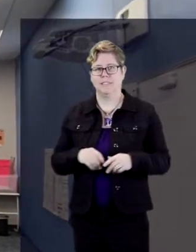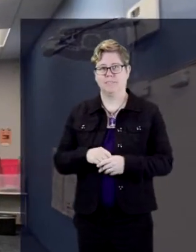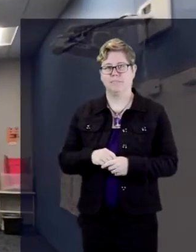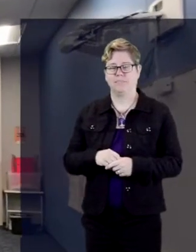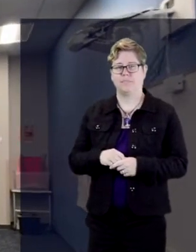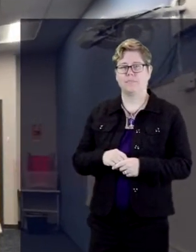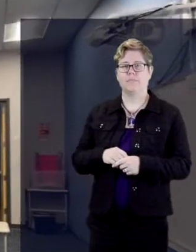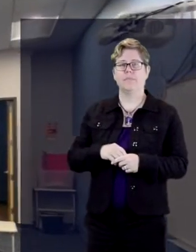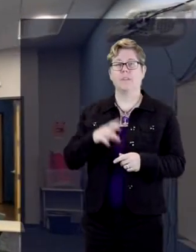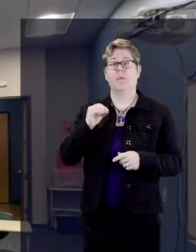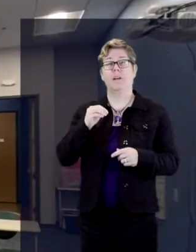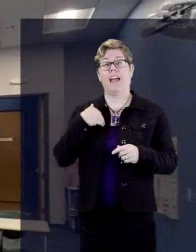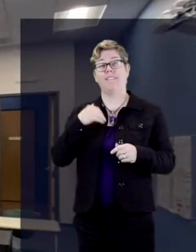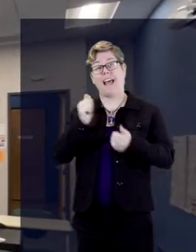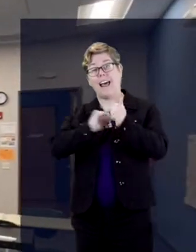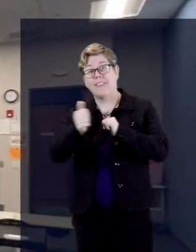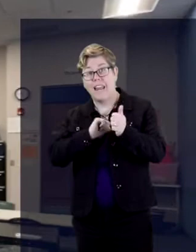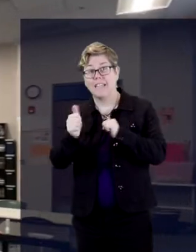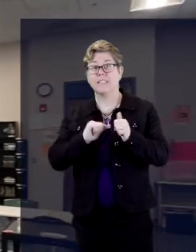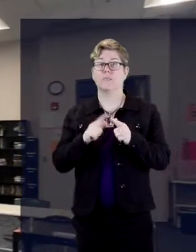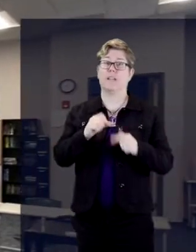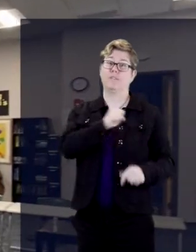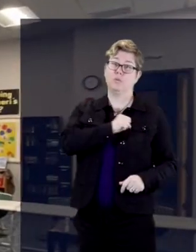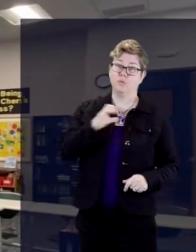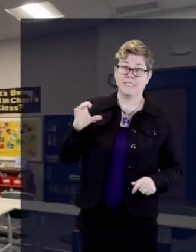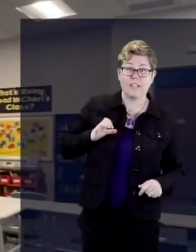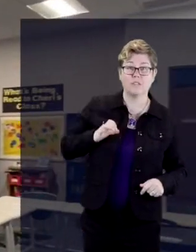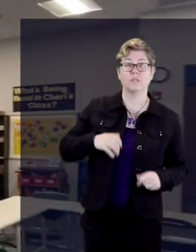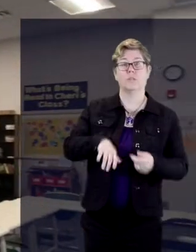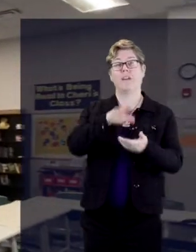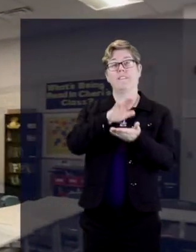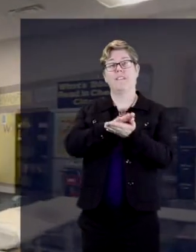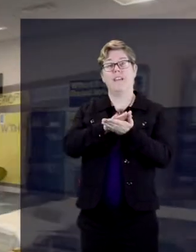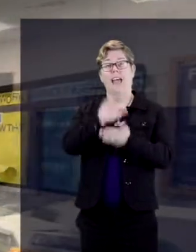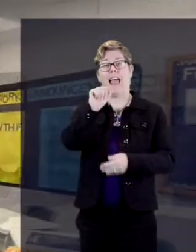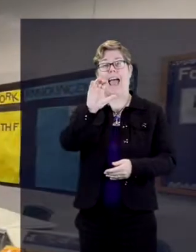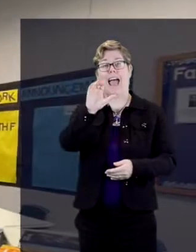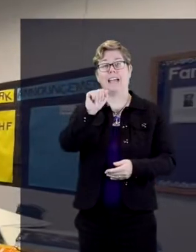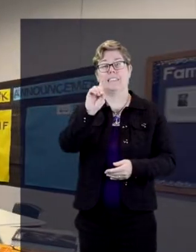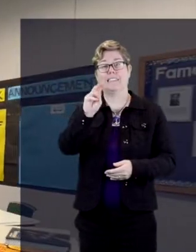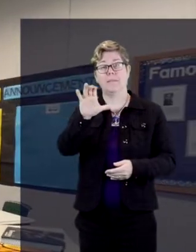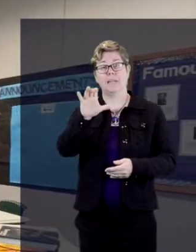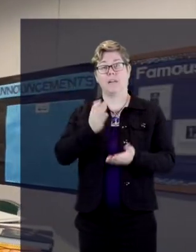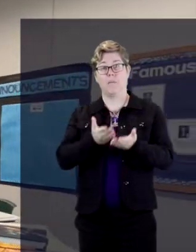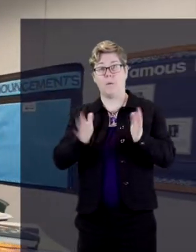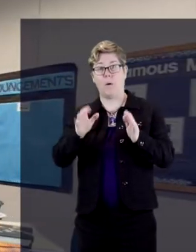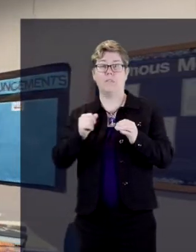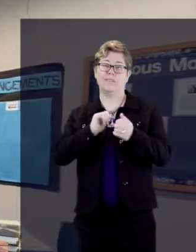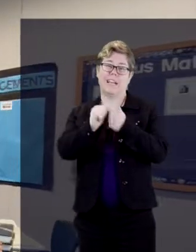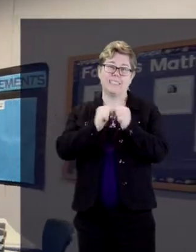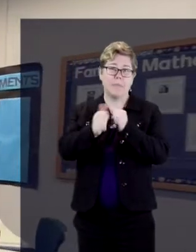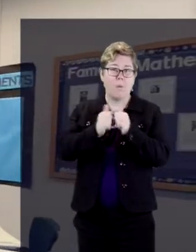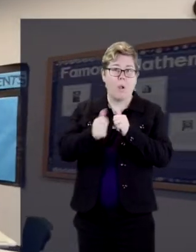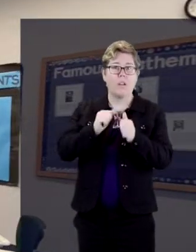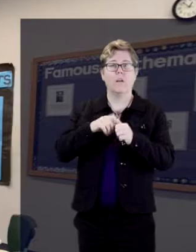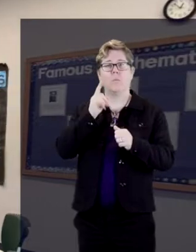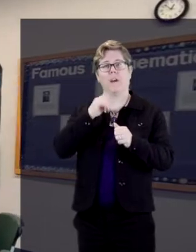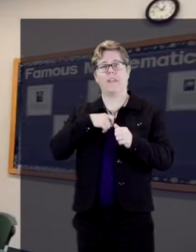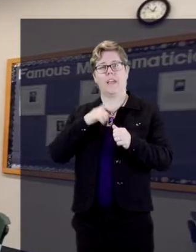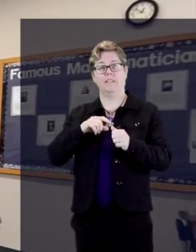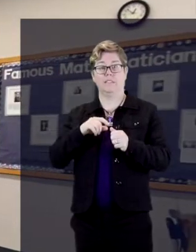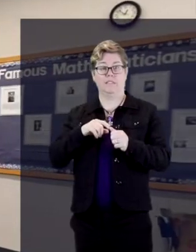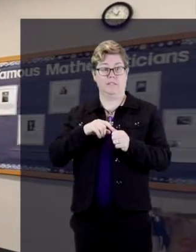We do have athletic programs. We have student council. We have academic bowl, where each of our students